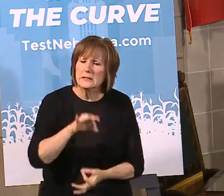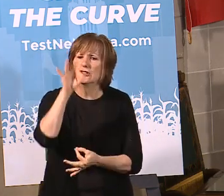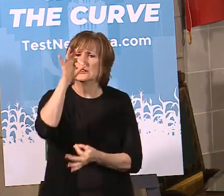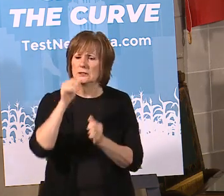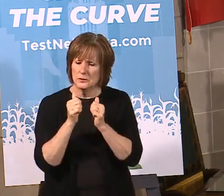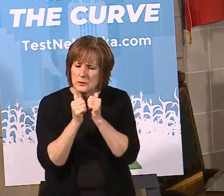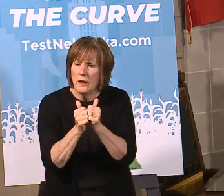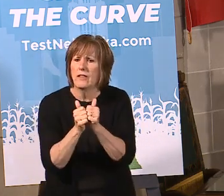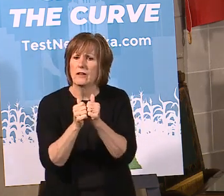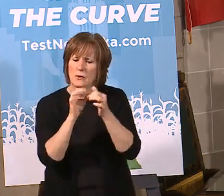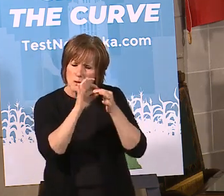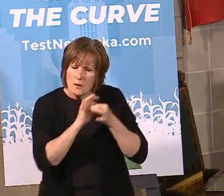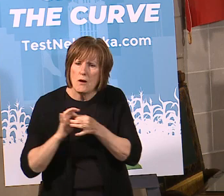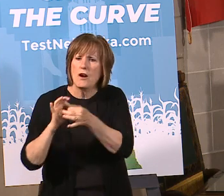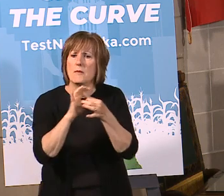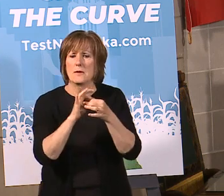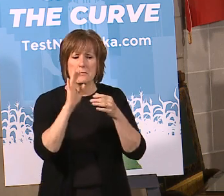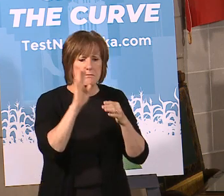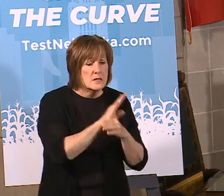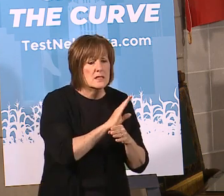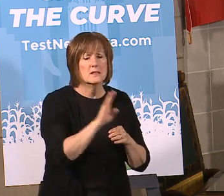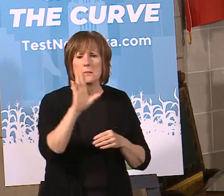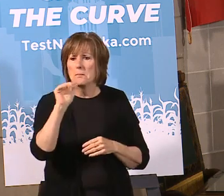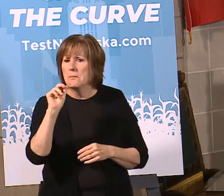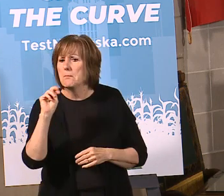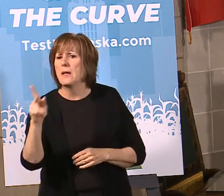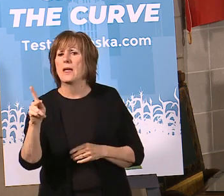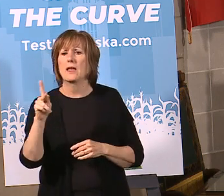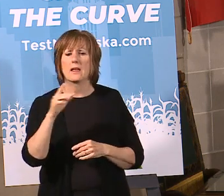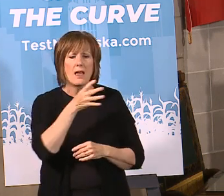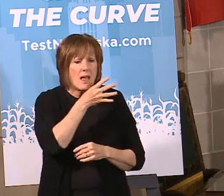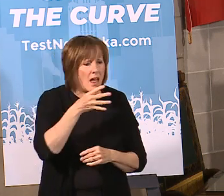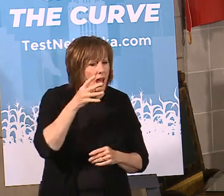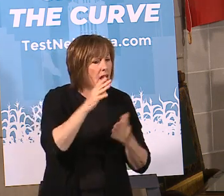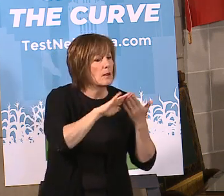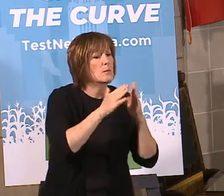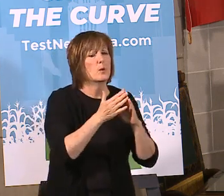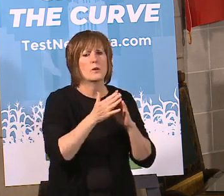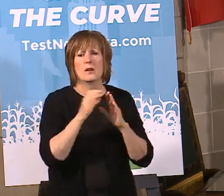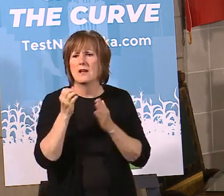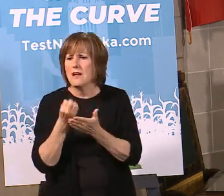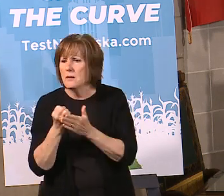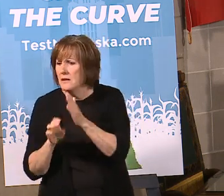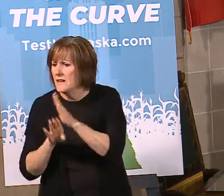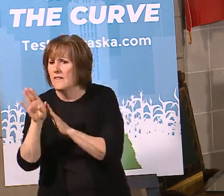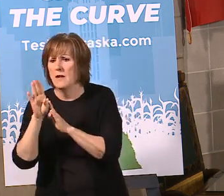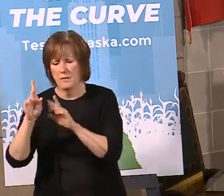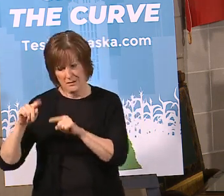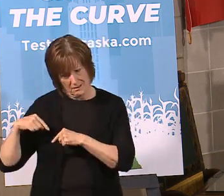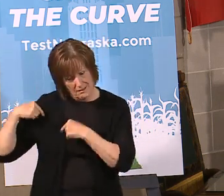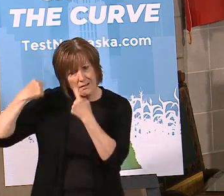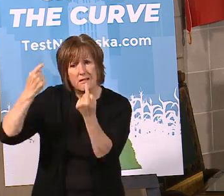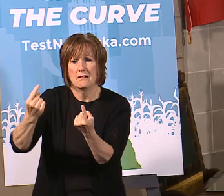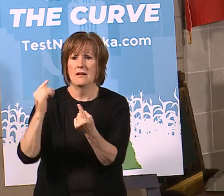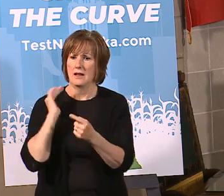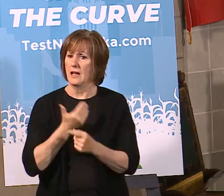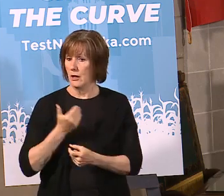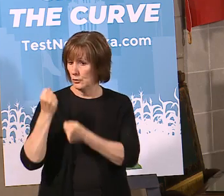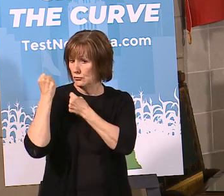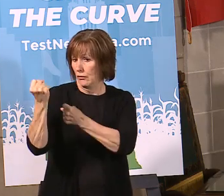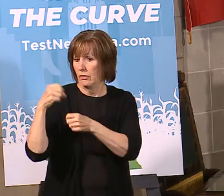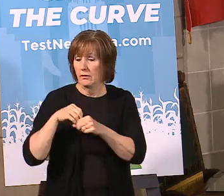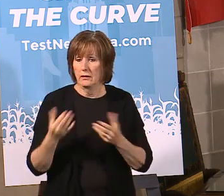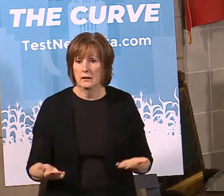cooperate among the state's businesses, banks, and community and economic developers has long been the strength of Nebraska.